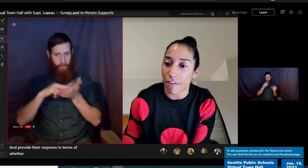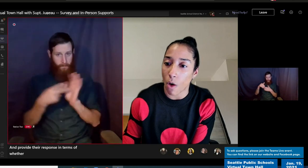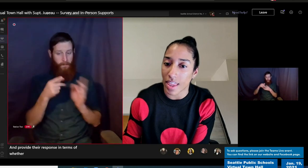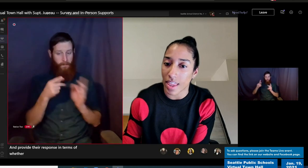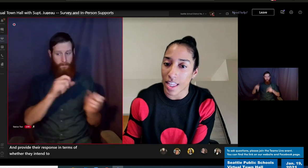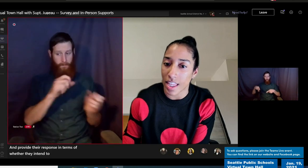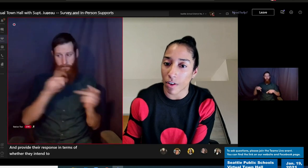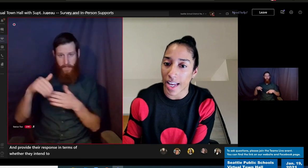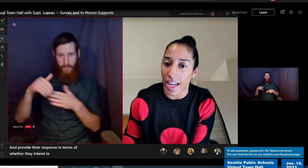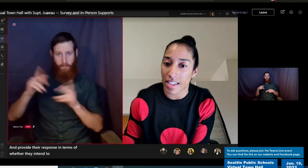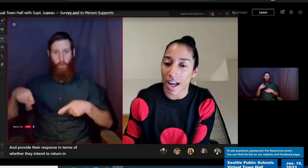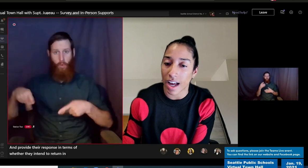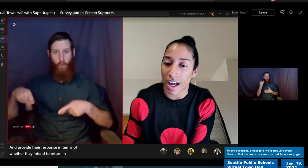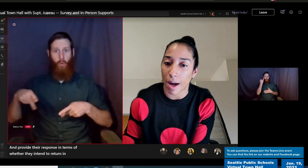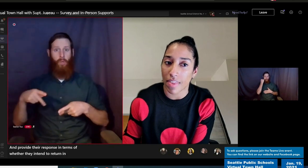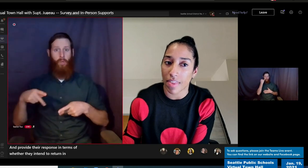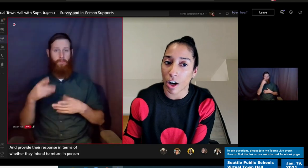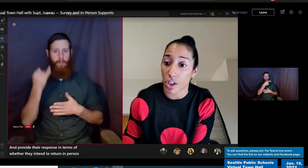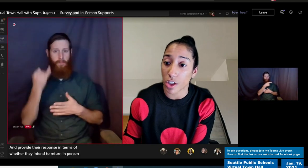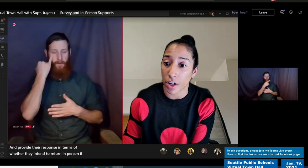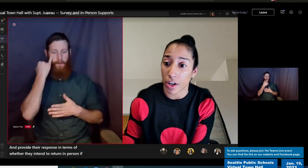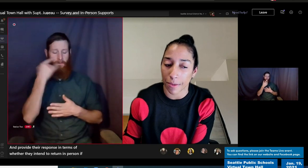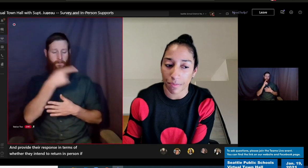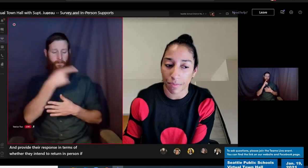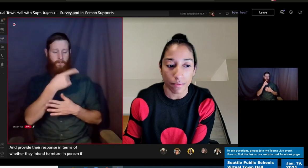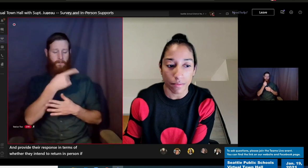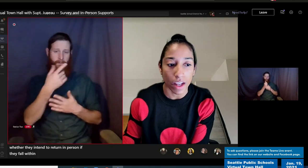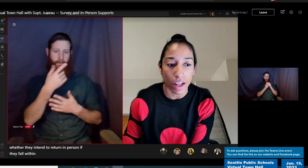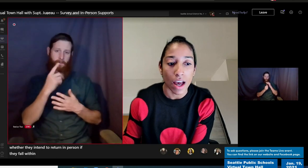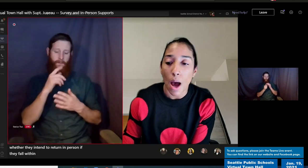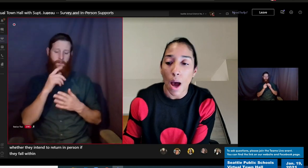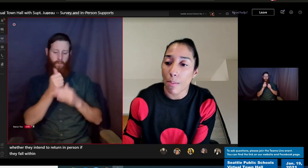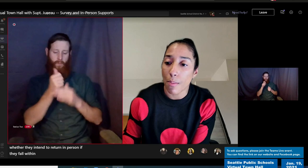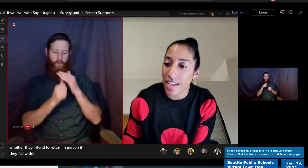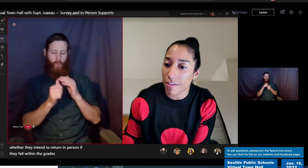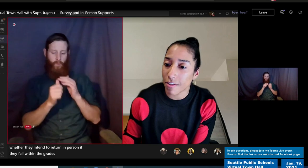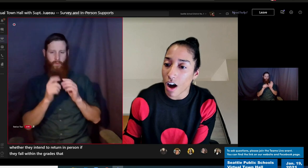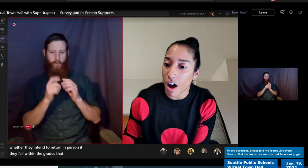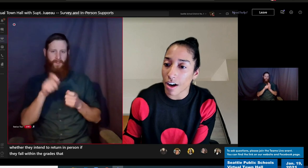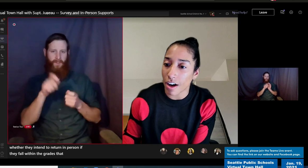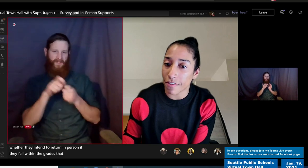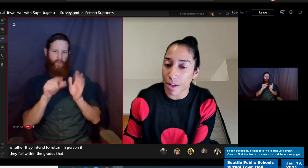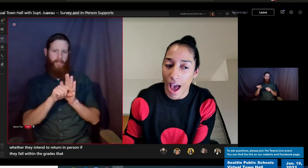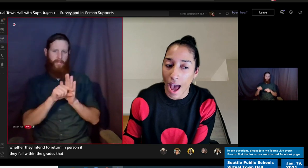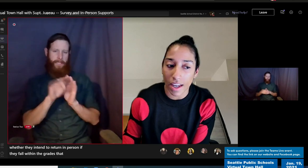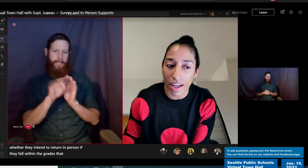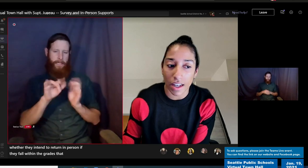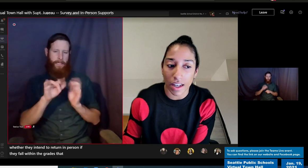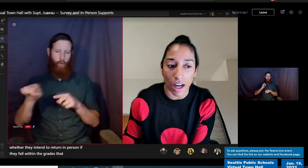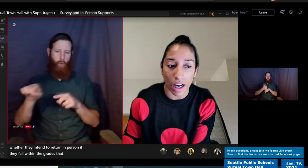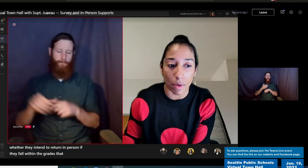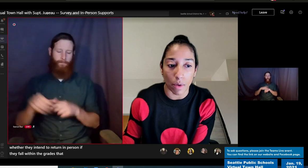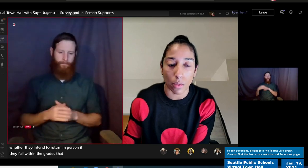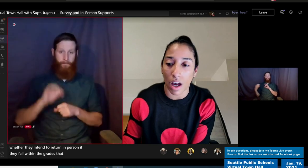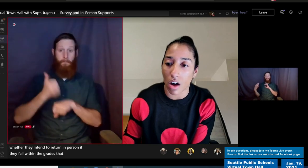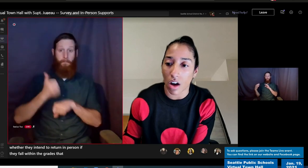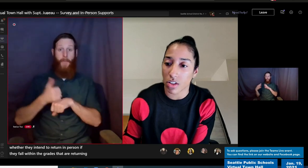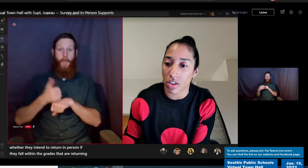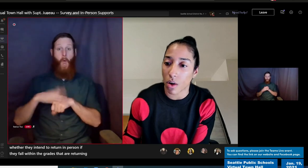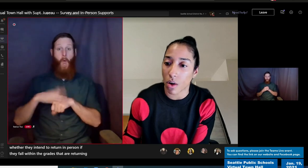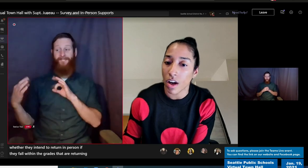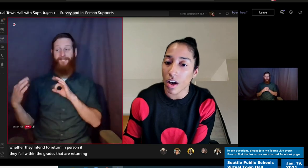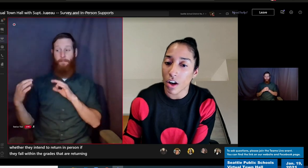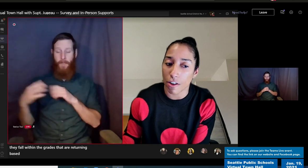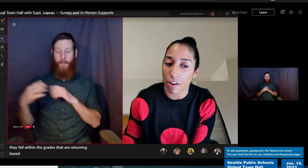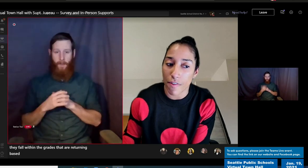fall within the grades that are returning. Based of our feedback, we also